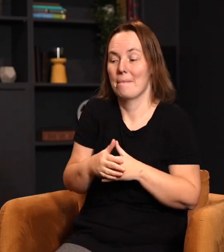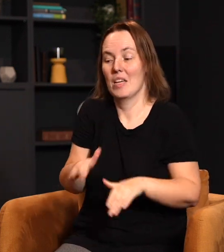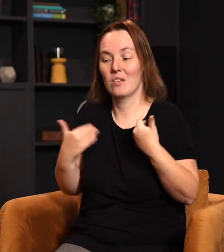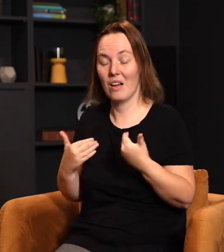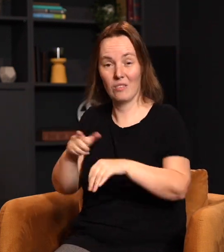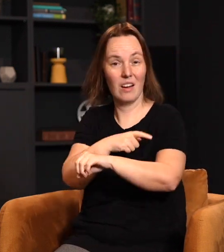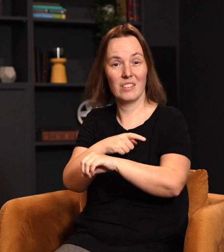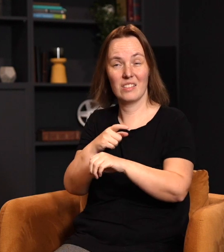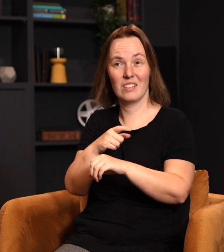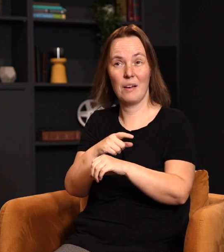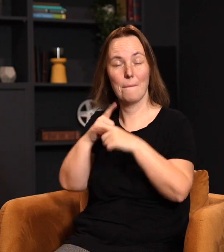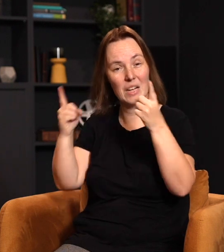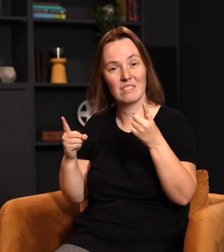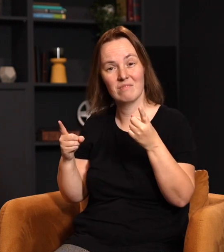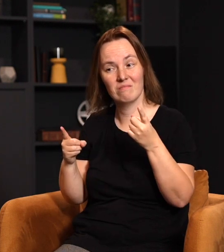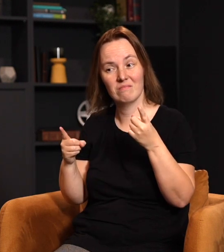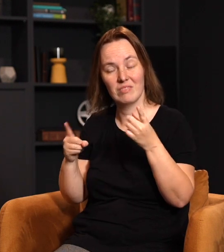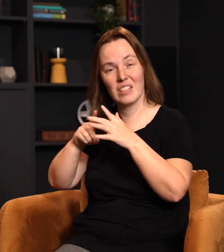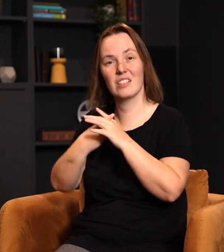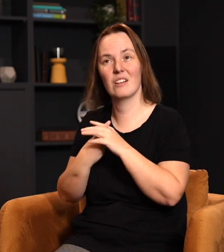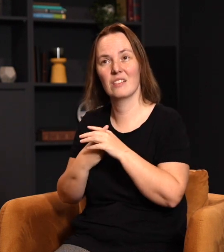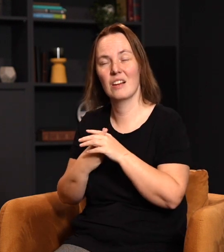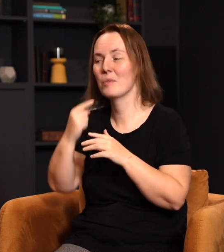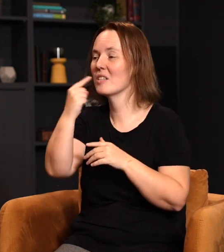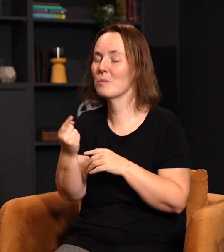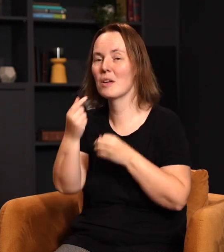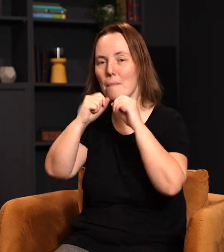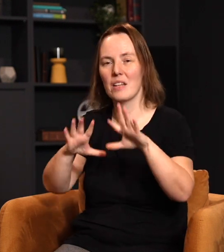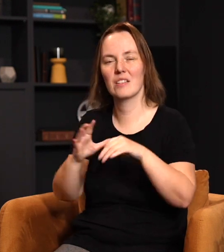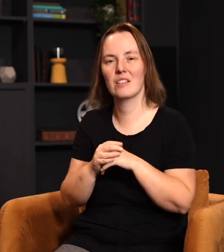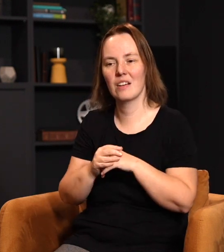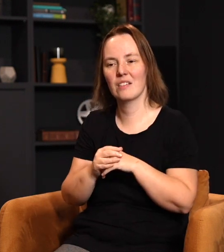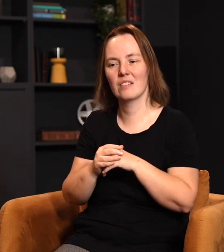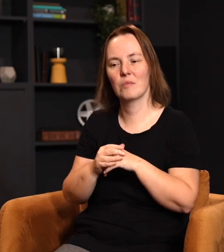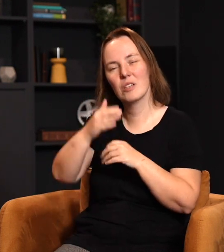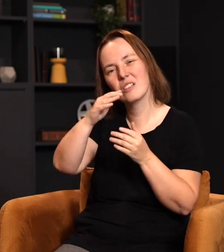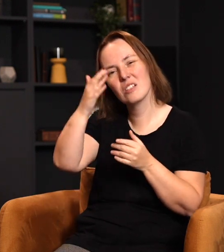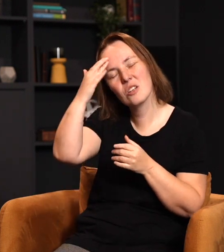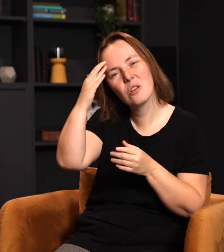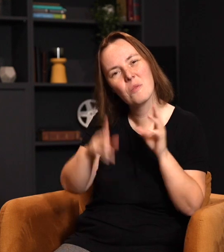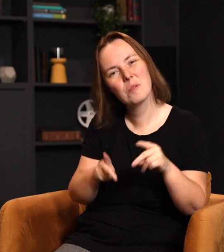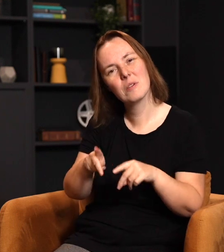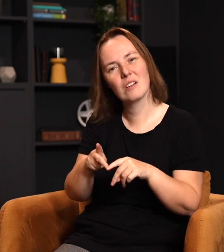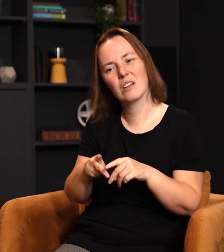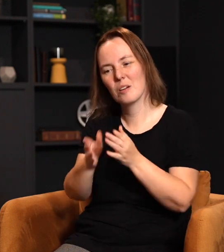going to take. Don't know how you're going to do it. But let's get started. I'm going to speak blessing. I'm going to get to know people. I'm going to pray for them. I'm going to